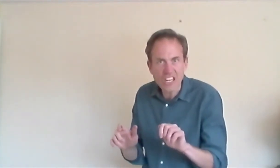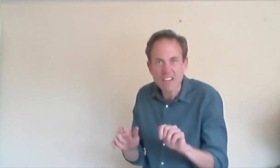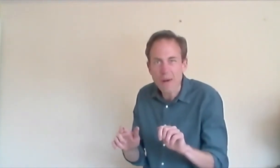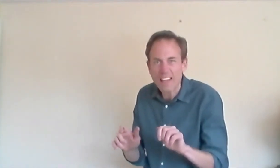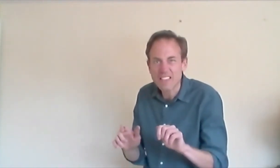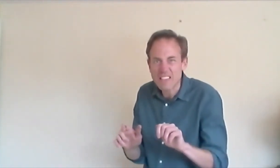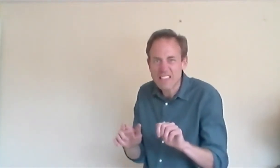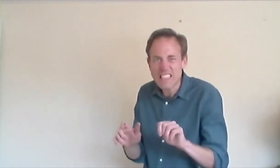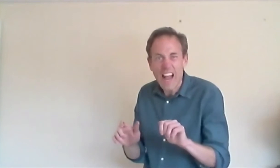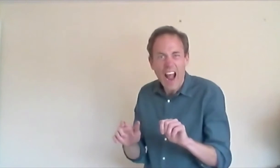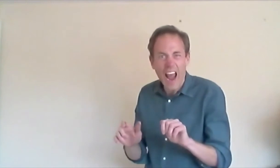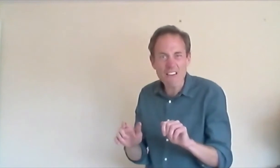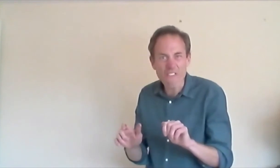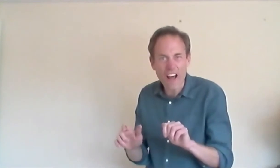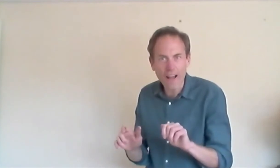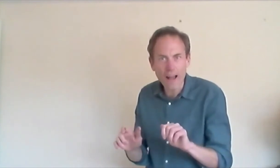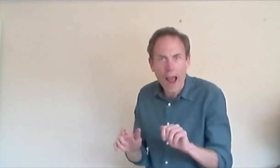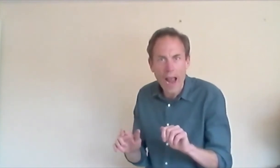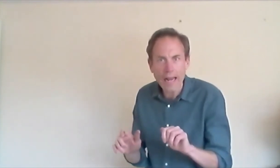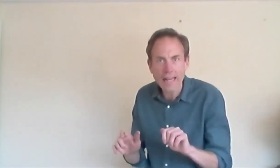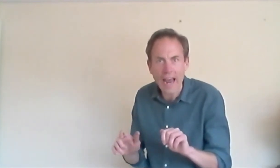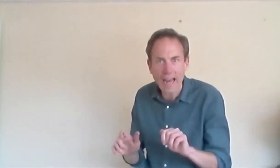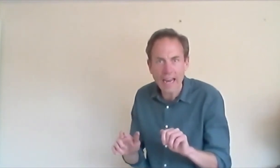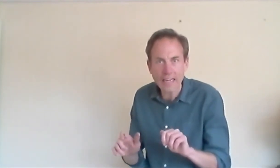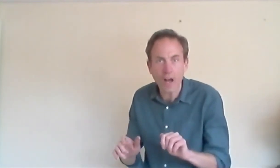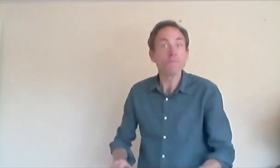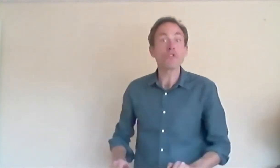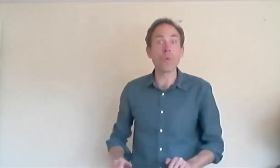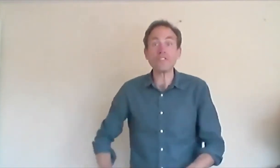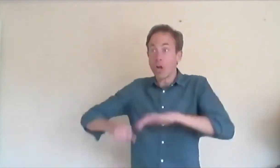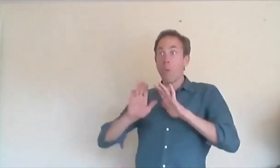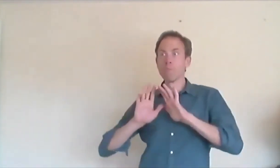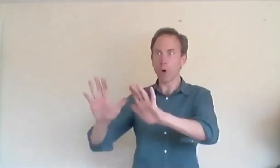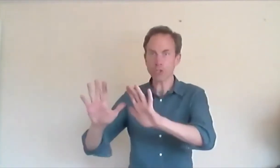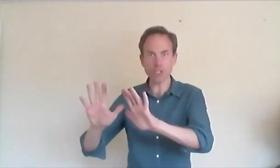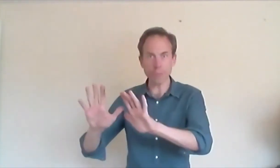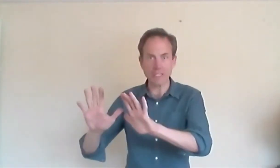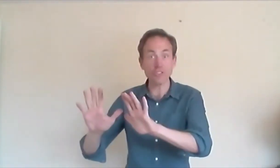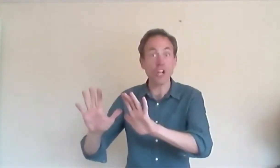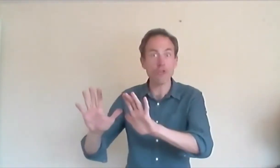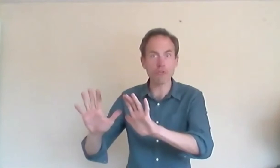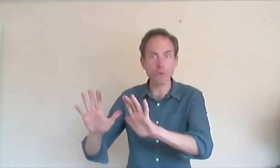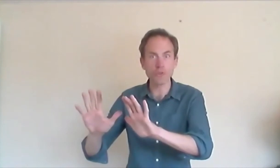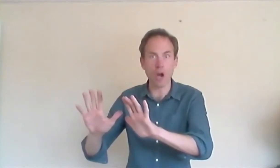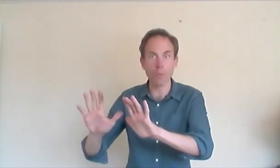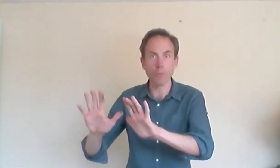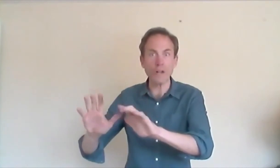Rapunzel forever again. The witch pushed the prince through the open window.